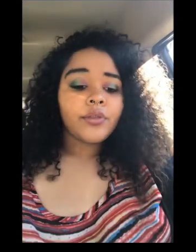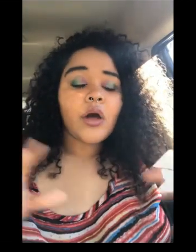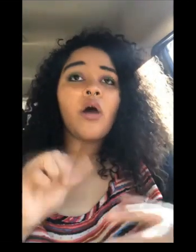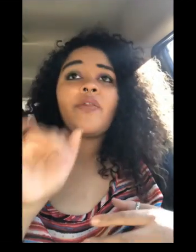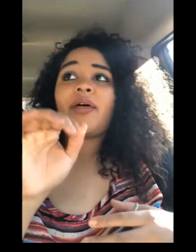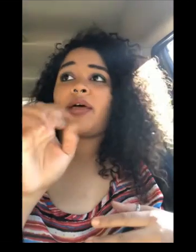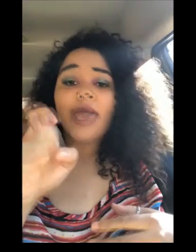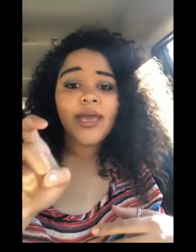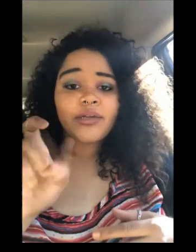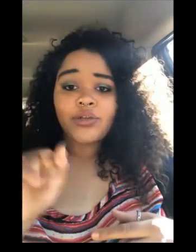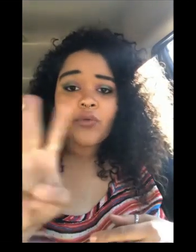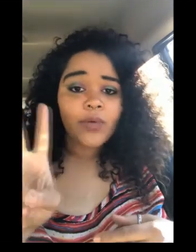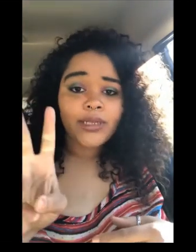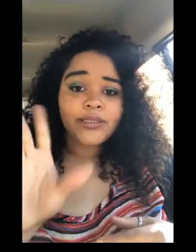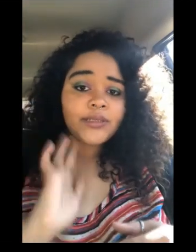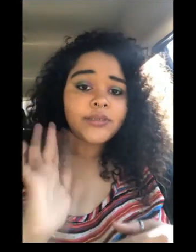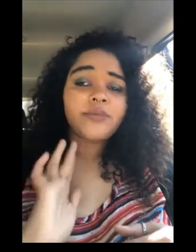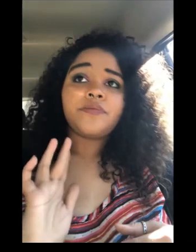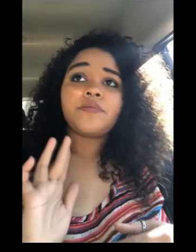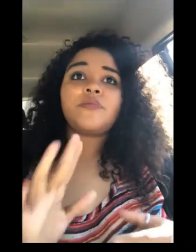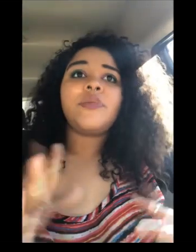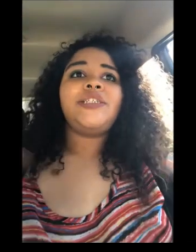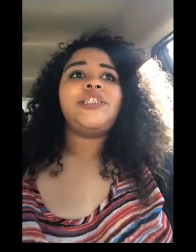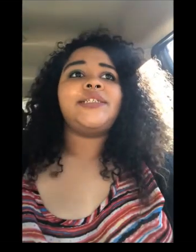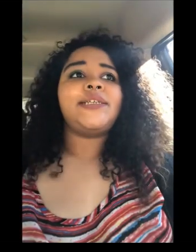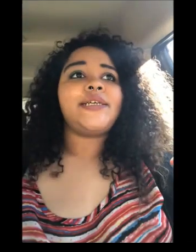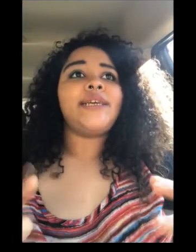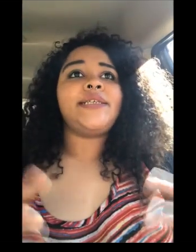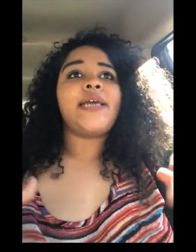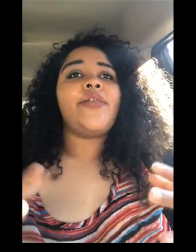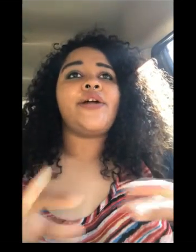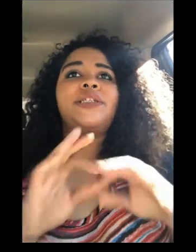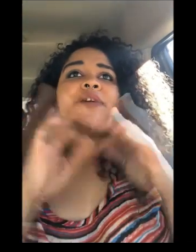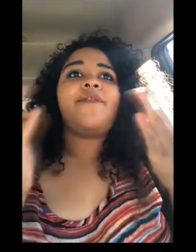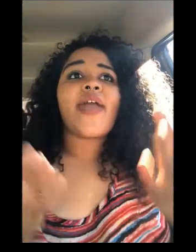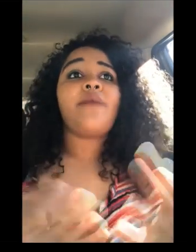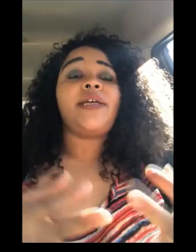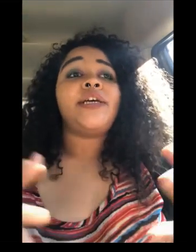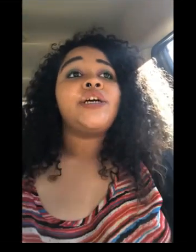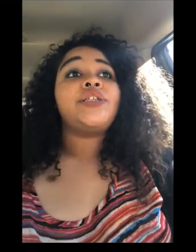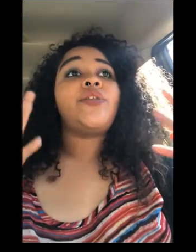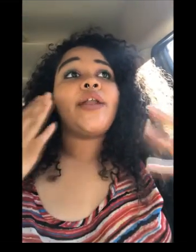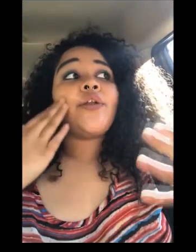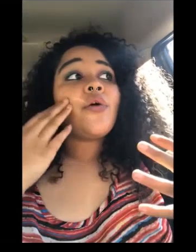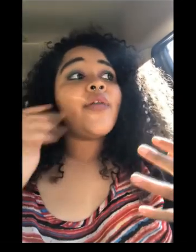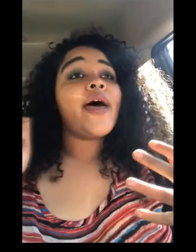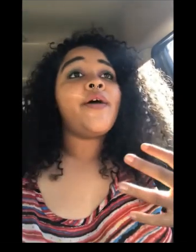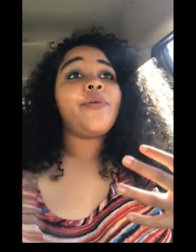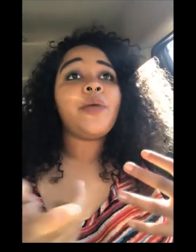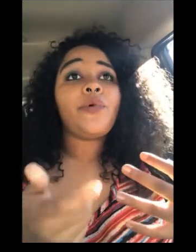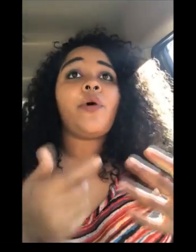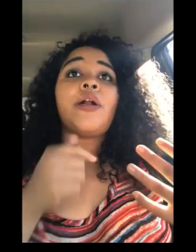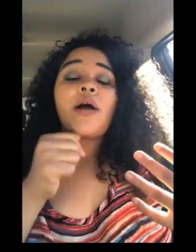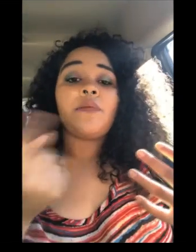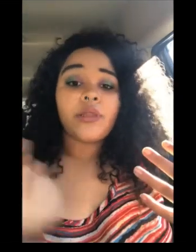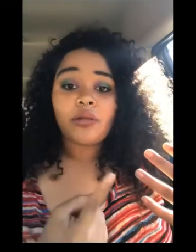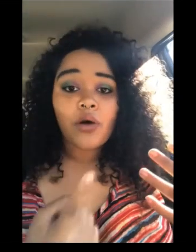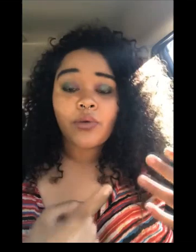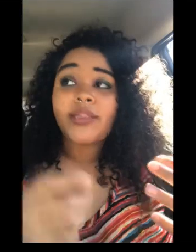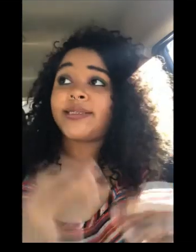all the extra jehovah witnesses to just get together and just be a family so they know that other people are not going to be alone and